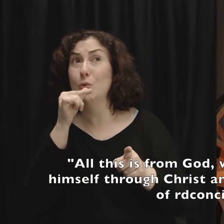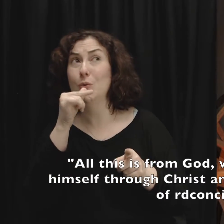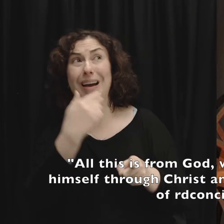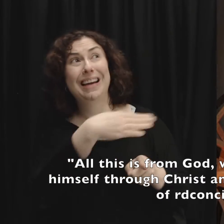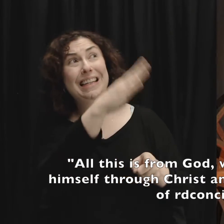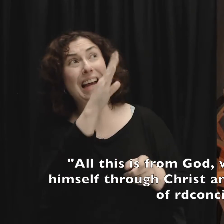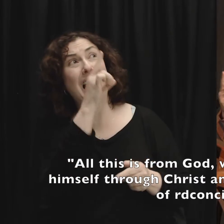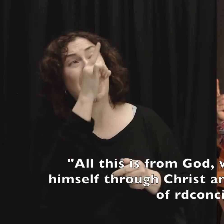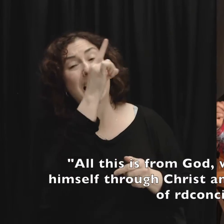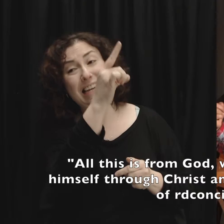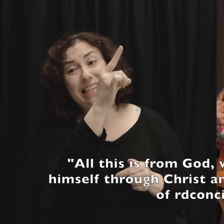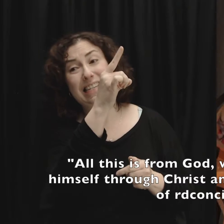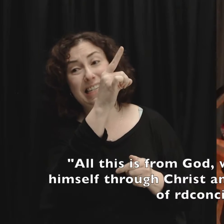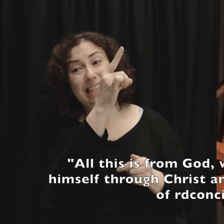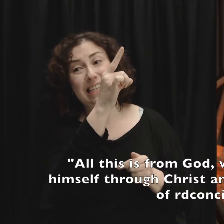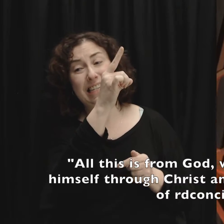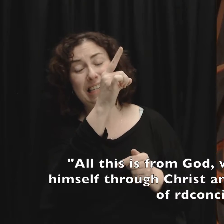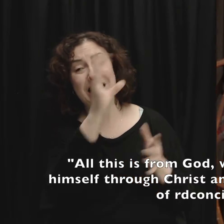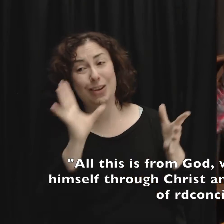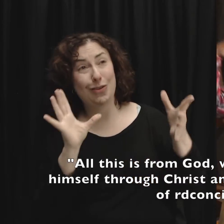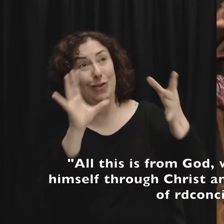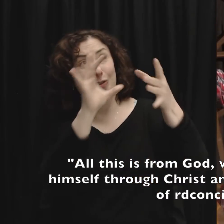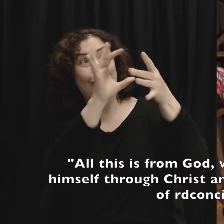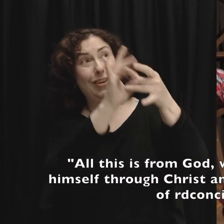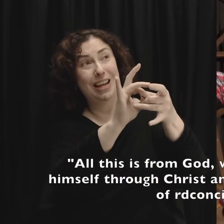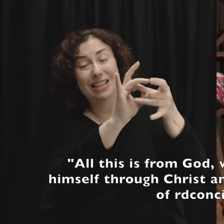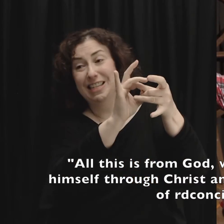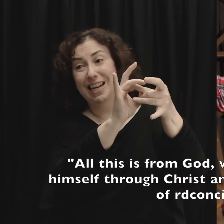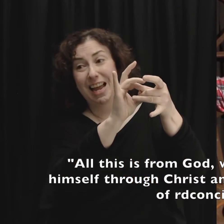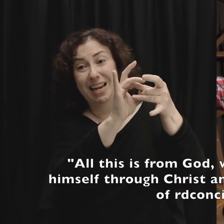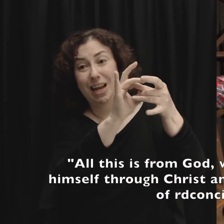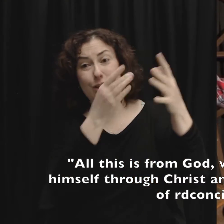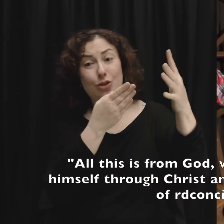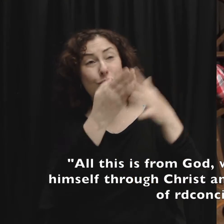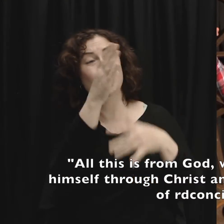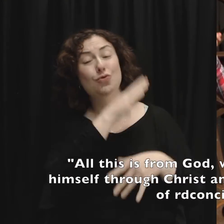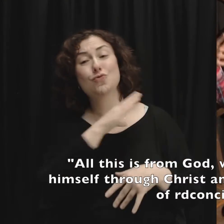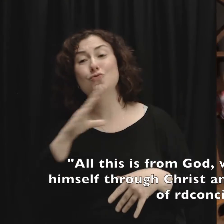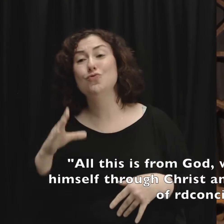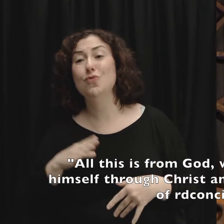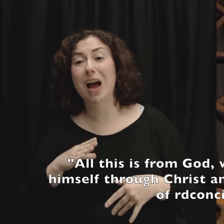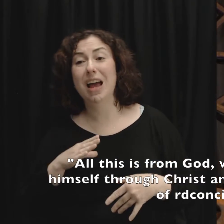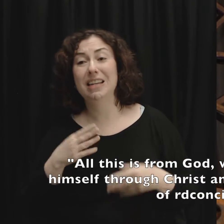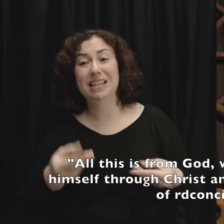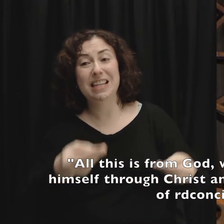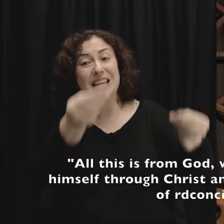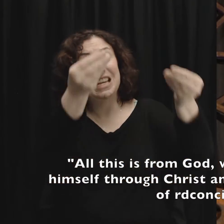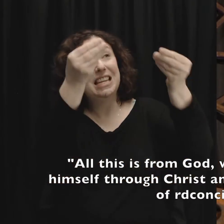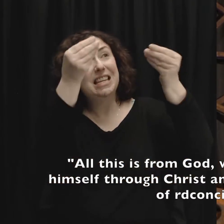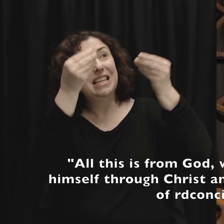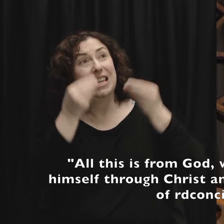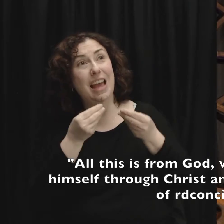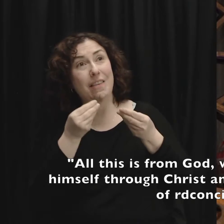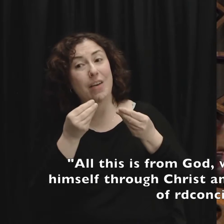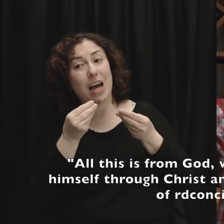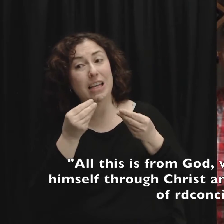who reconciled us to himself through Christ and gave us look at this phrase he gave us the